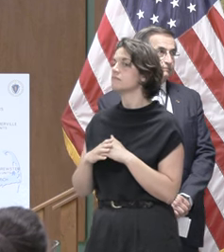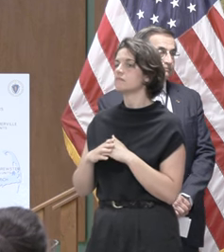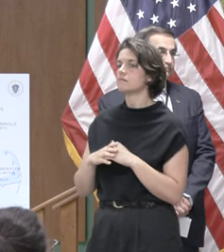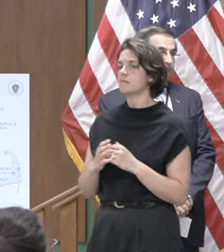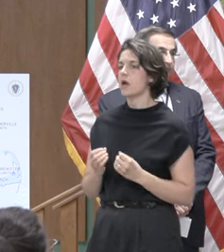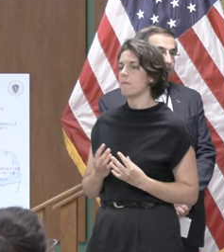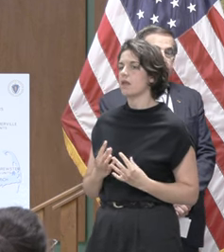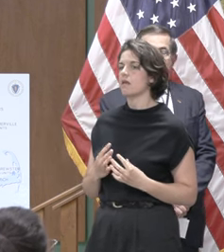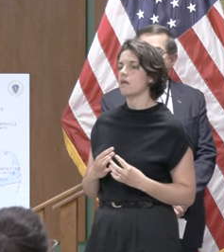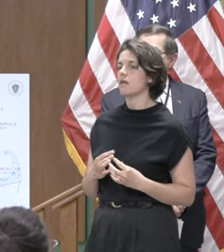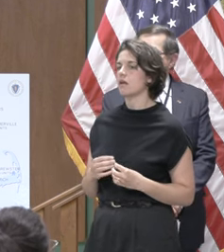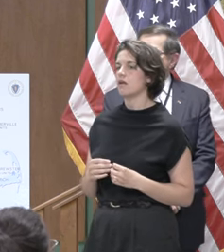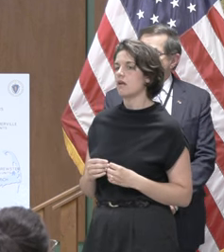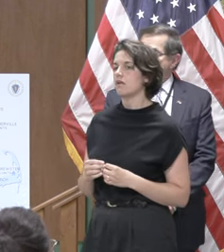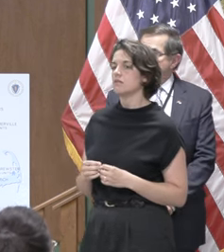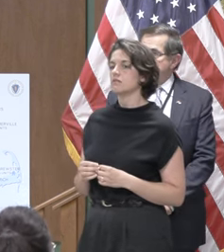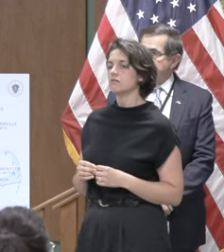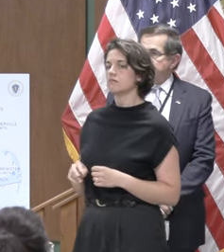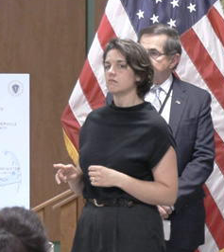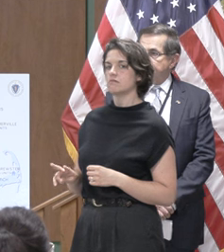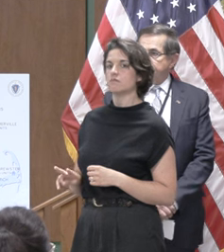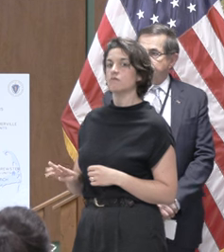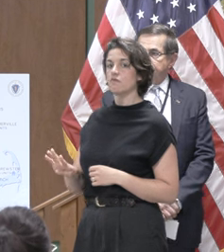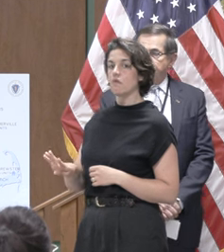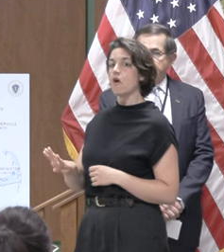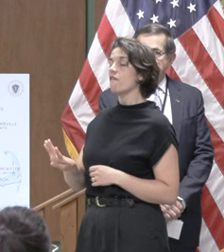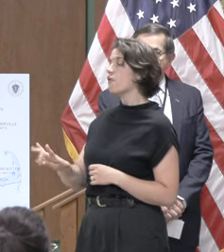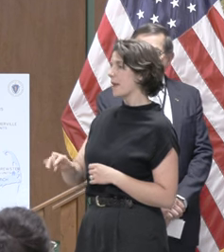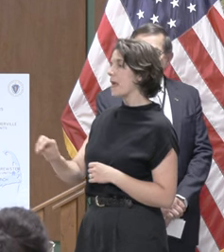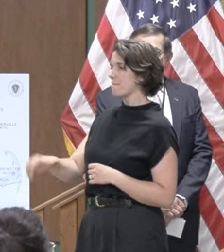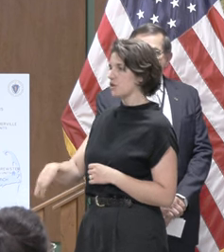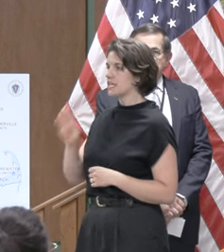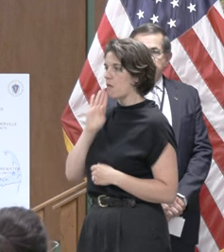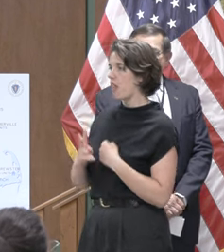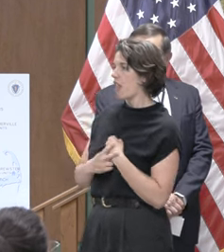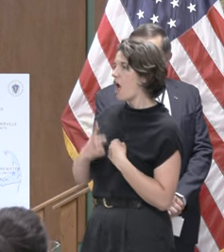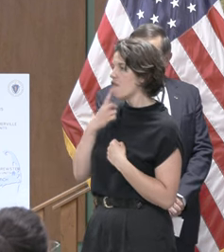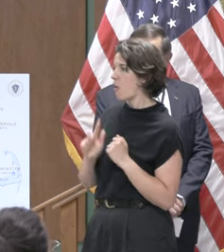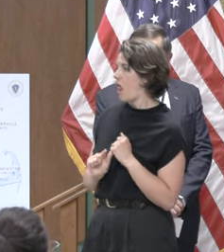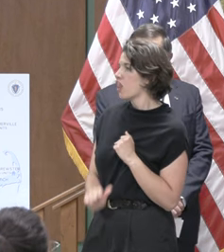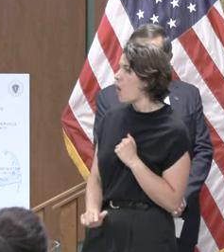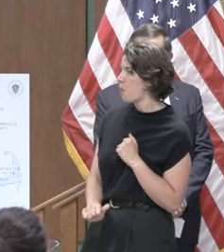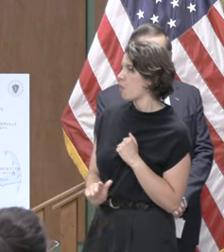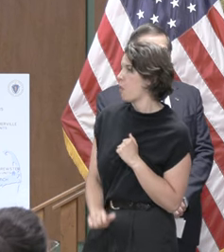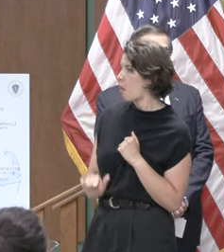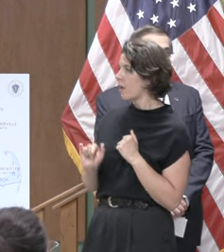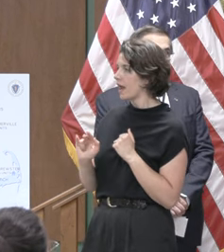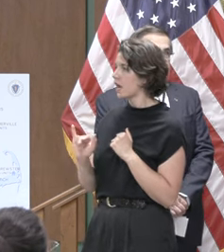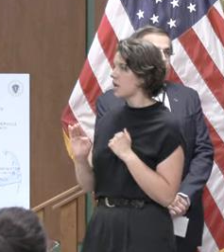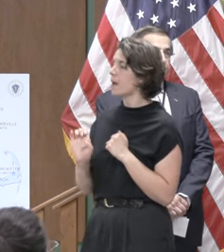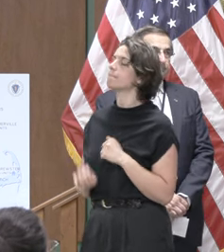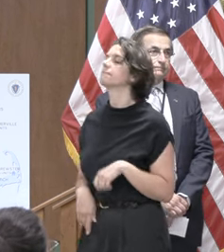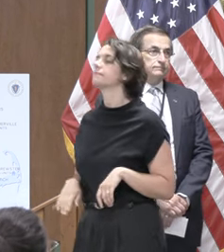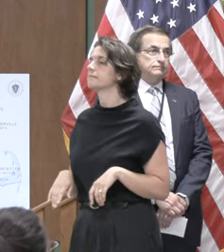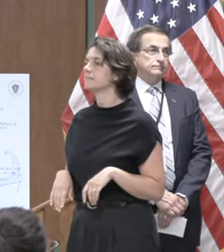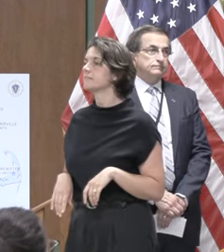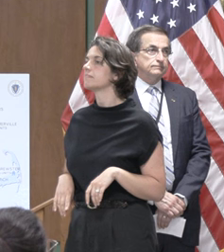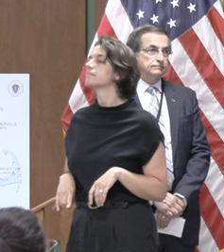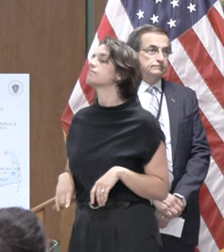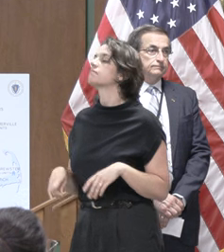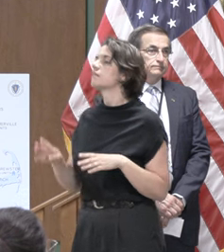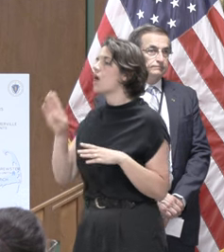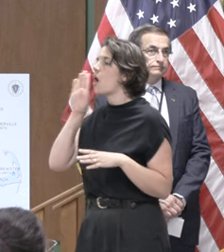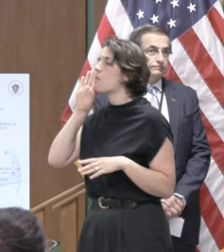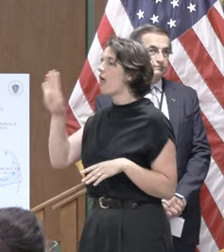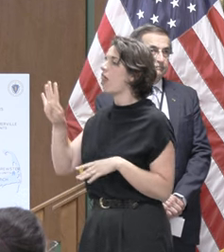individuals and families this round of funding will be spread across 18 different communities from danvers to